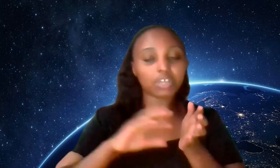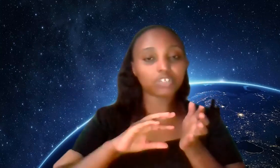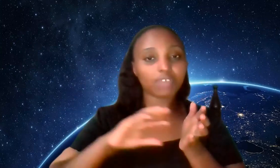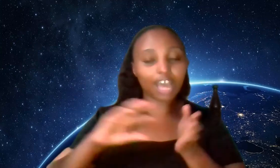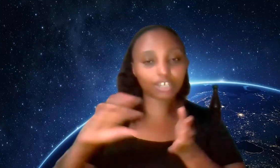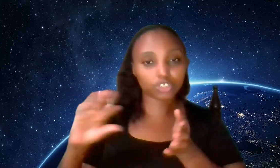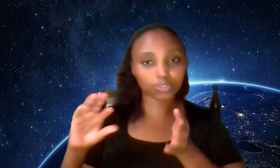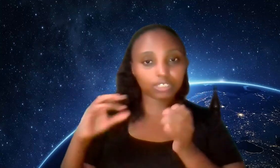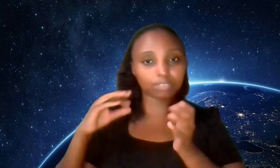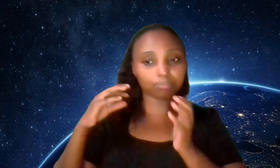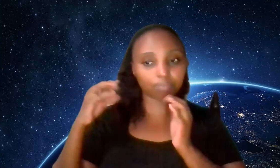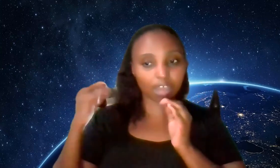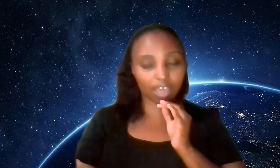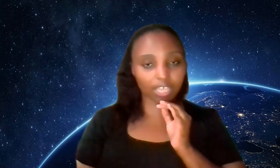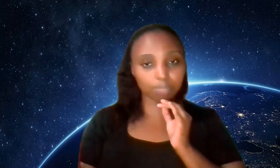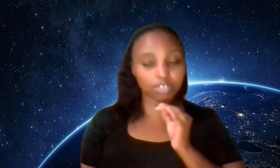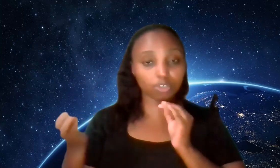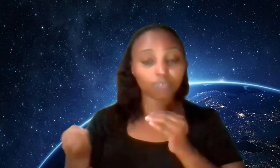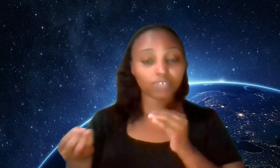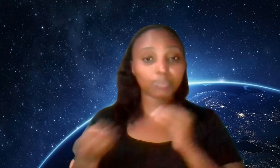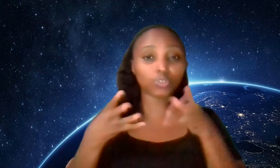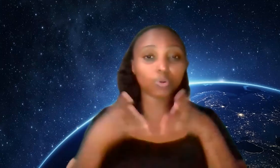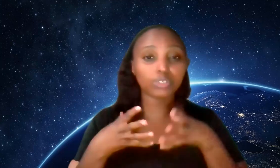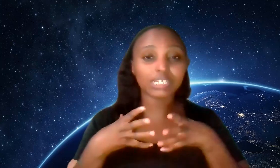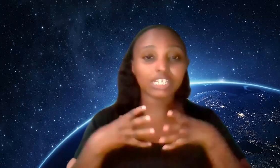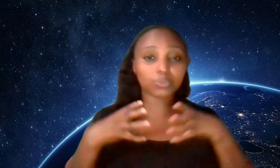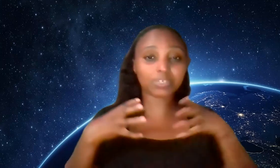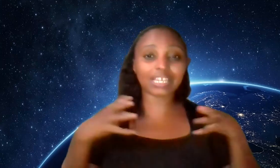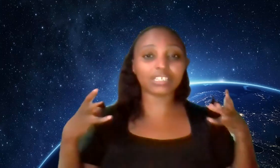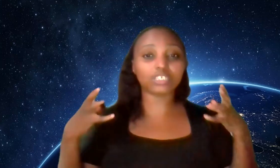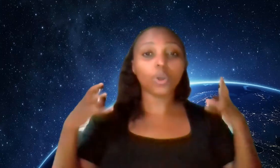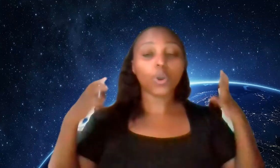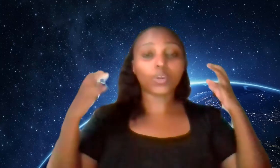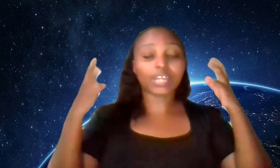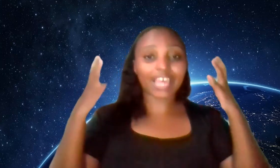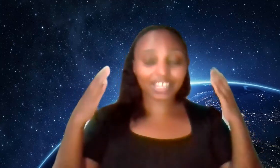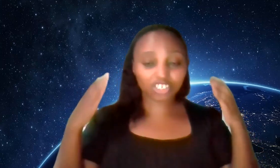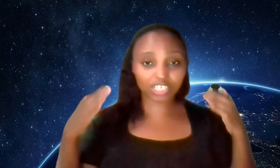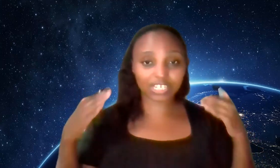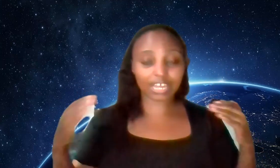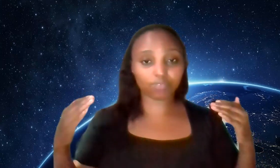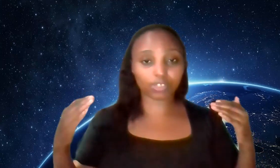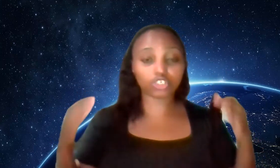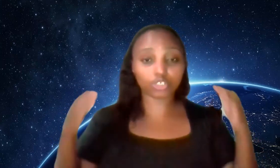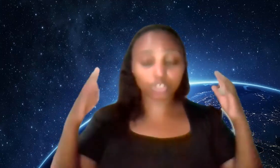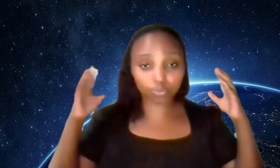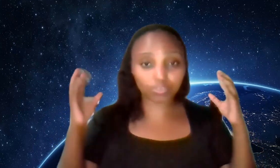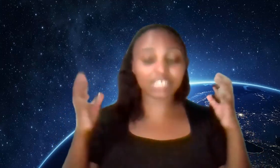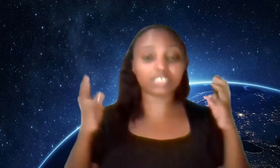part of the action aspect of it but you also need to heal it on an energetic level just to really